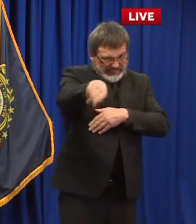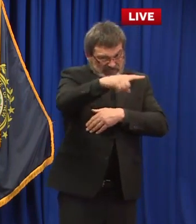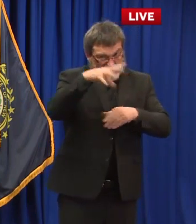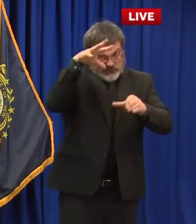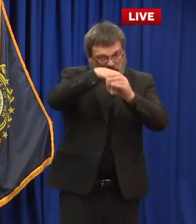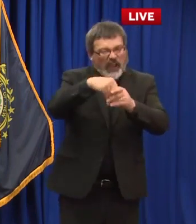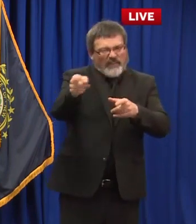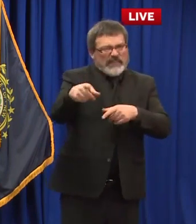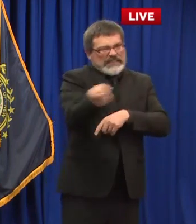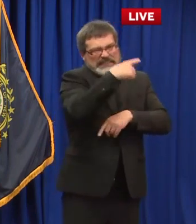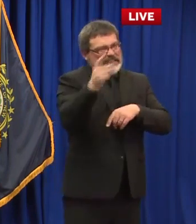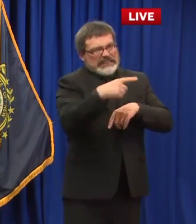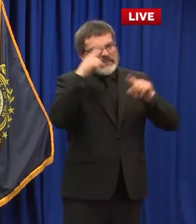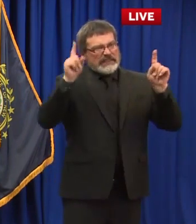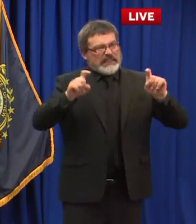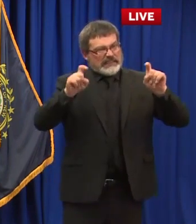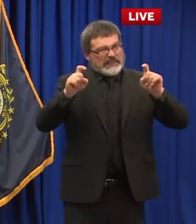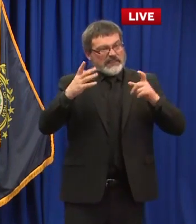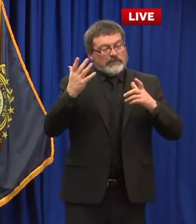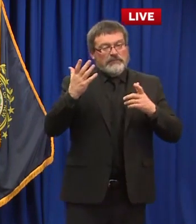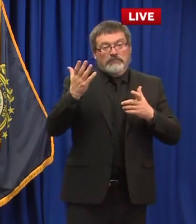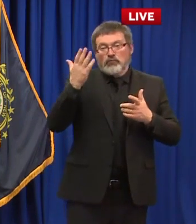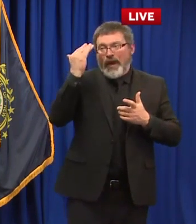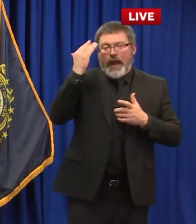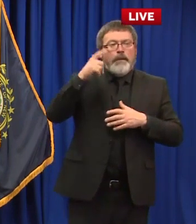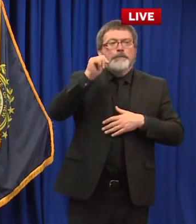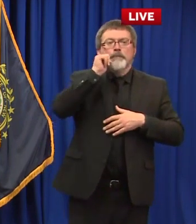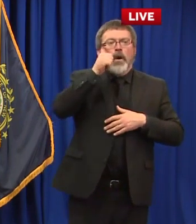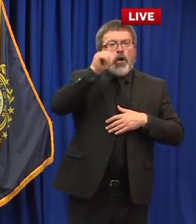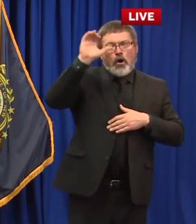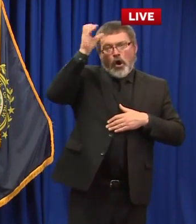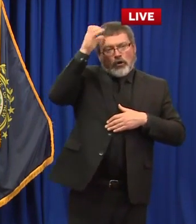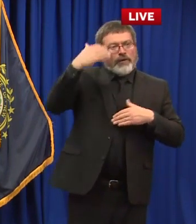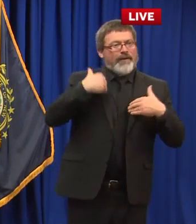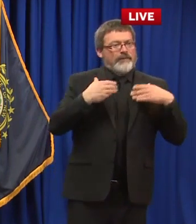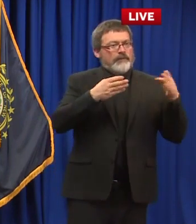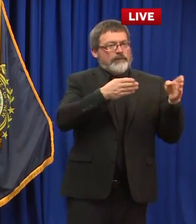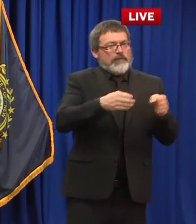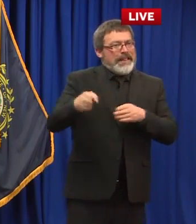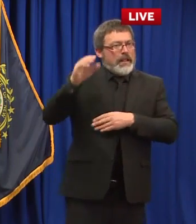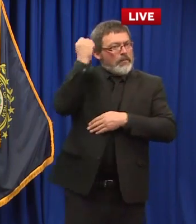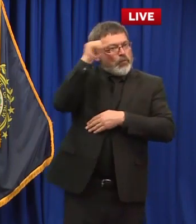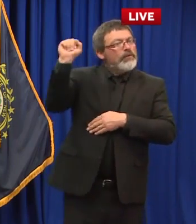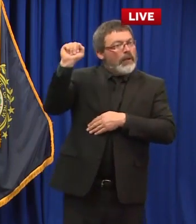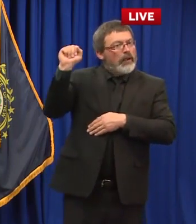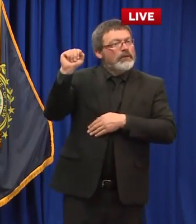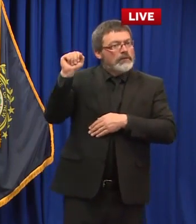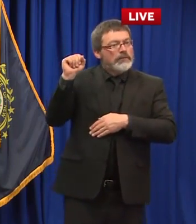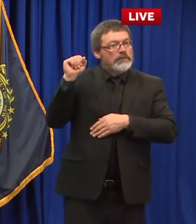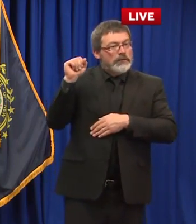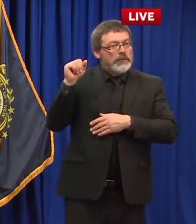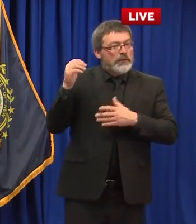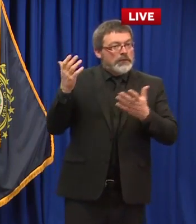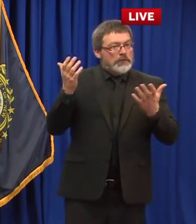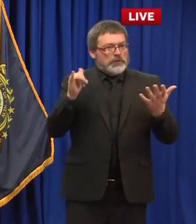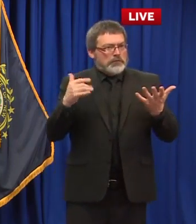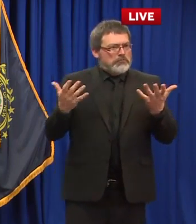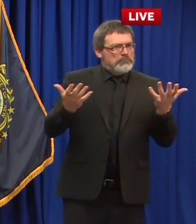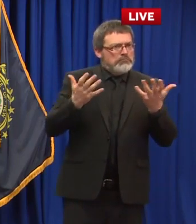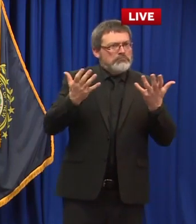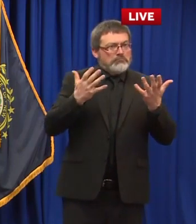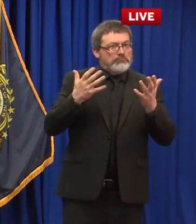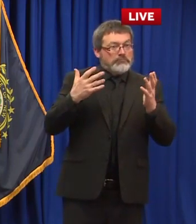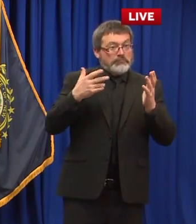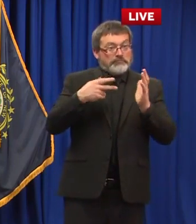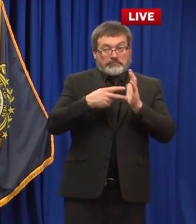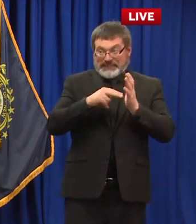for those people and is this they can take any action so i know some states like rhode island are actually passing out masks having employees show up at the rallies and encourage people to